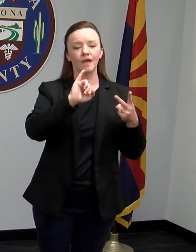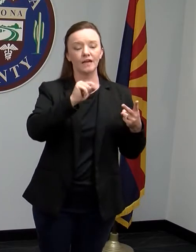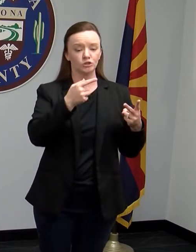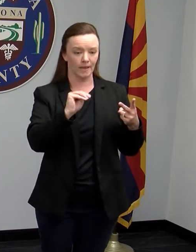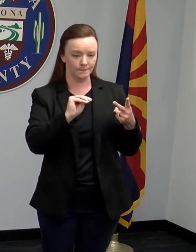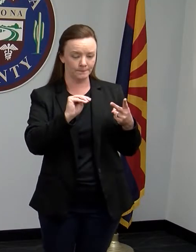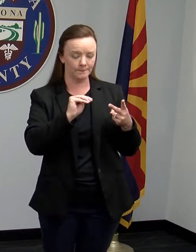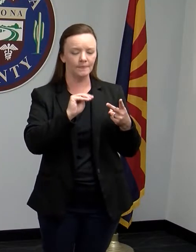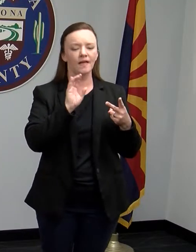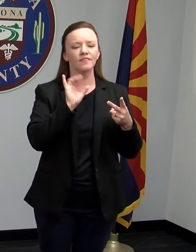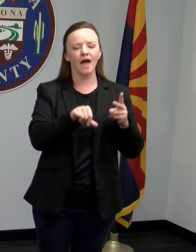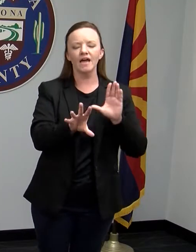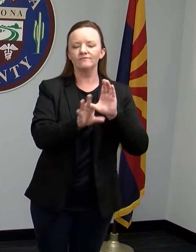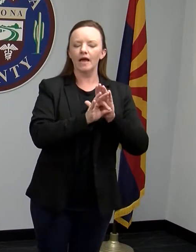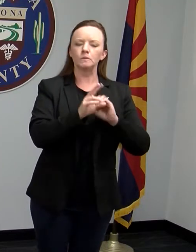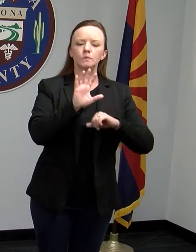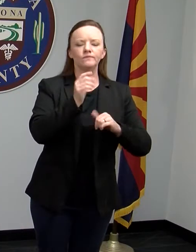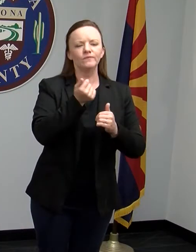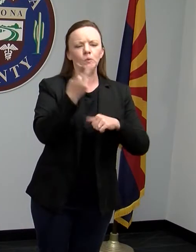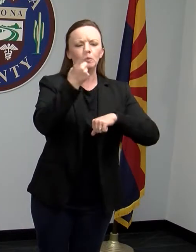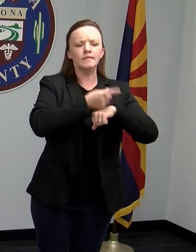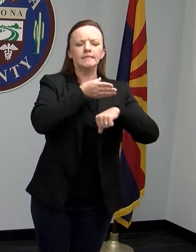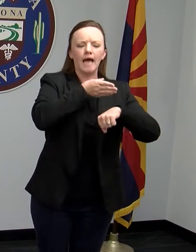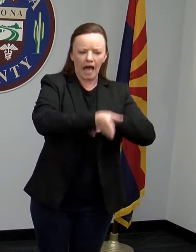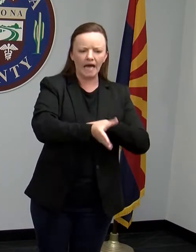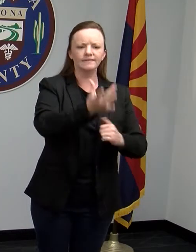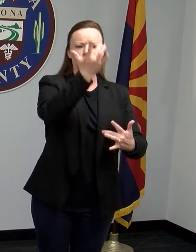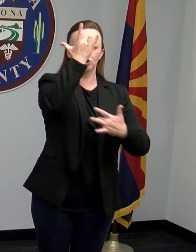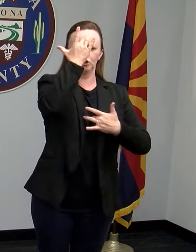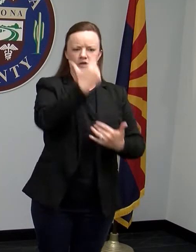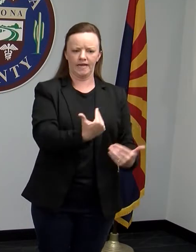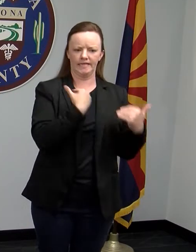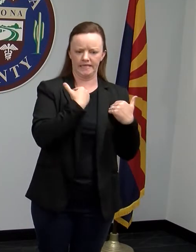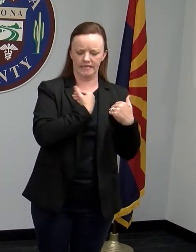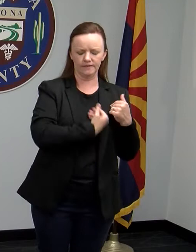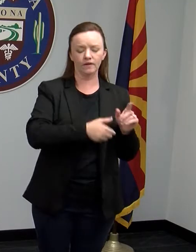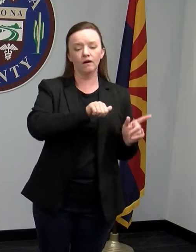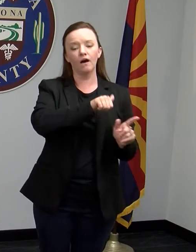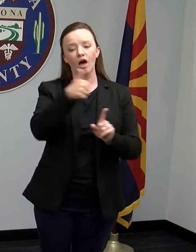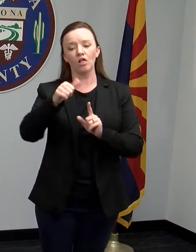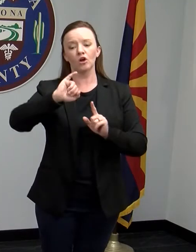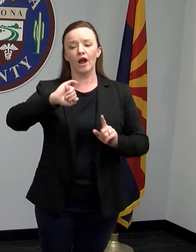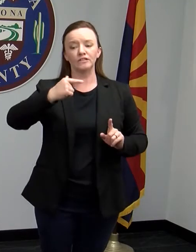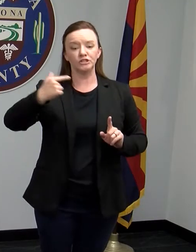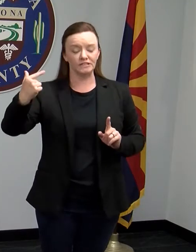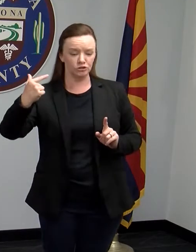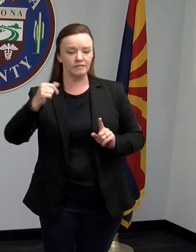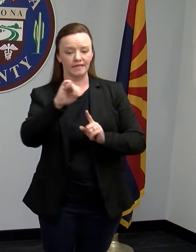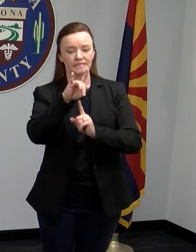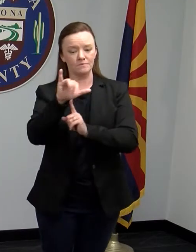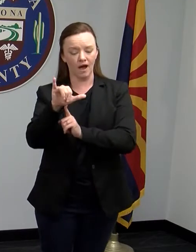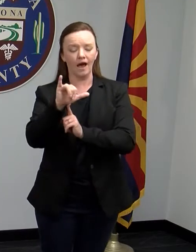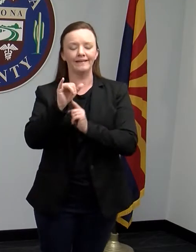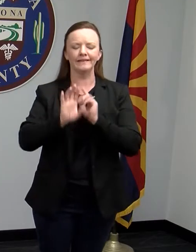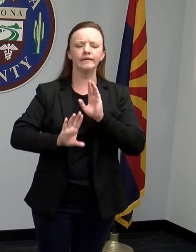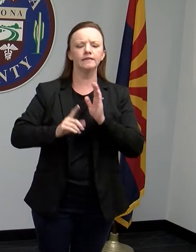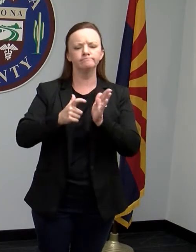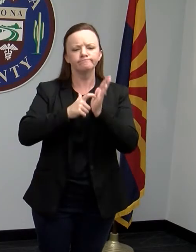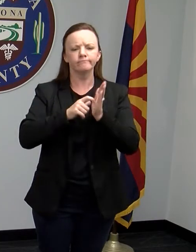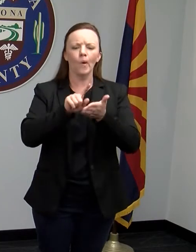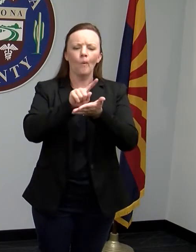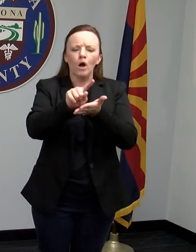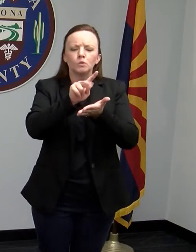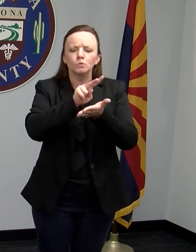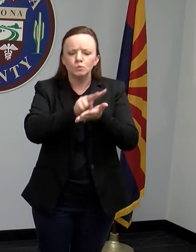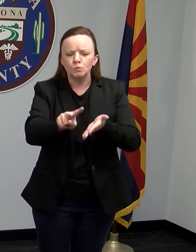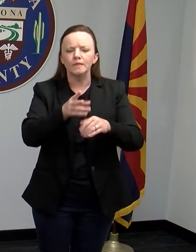after you're infected with the virus, and IgG antibodies take longer to develop, usually one to two weeks